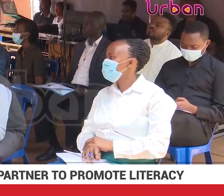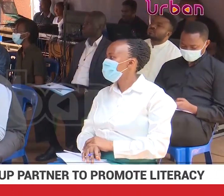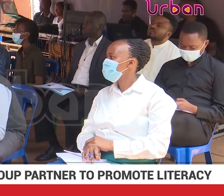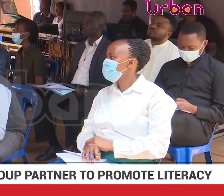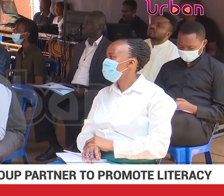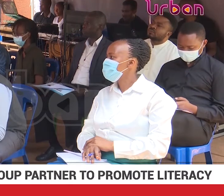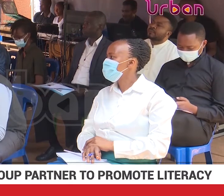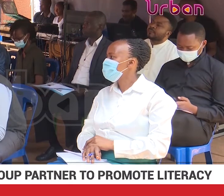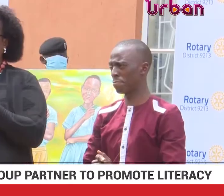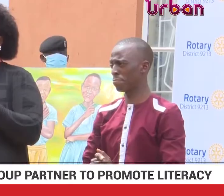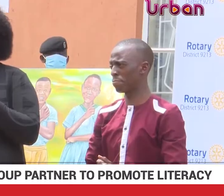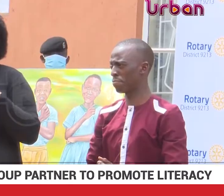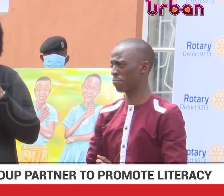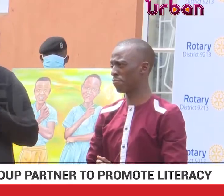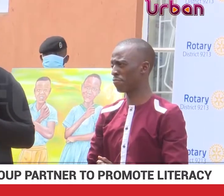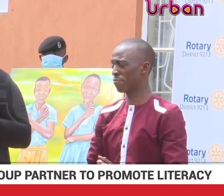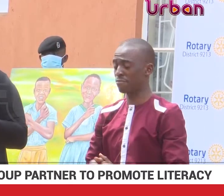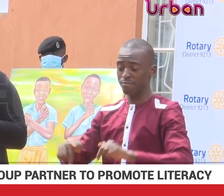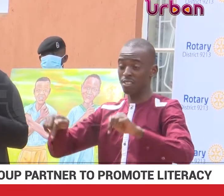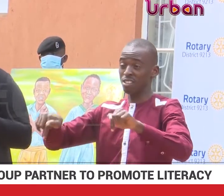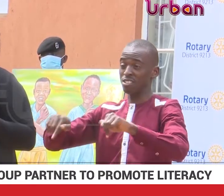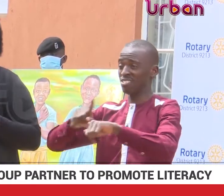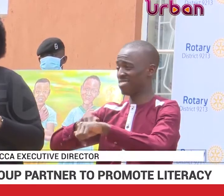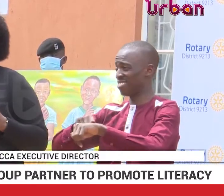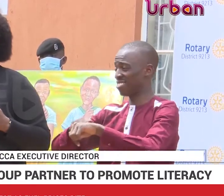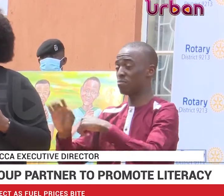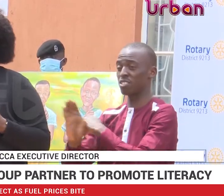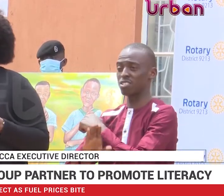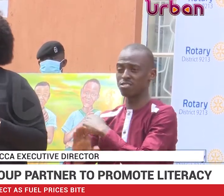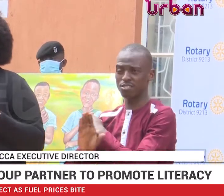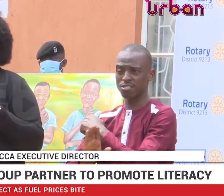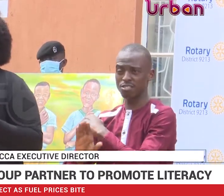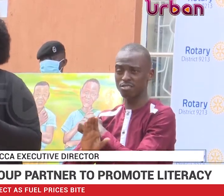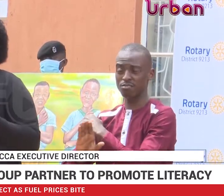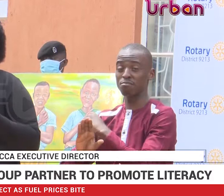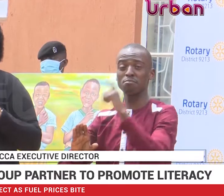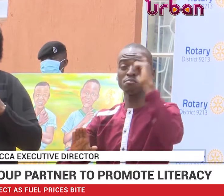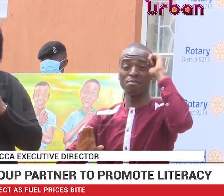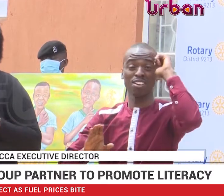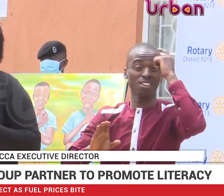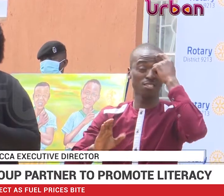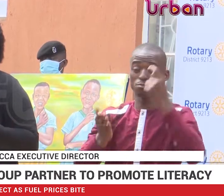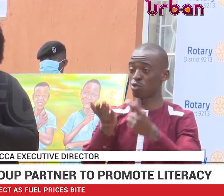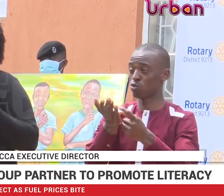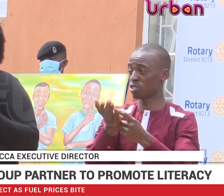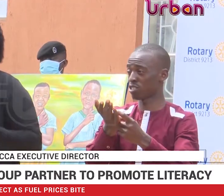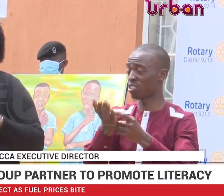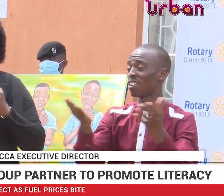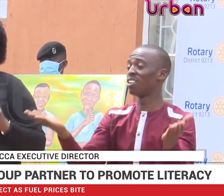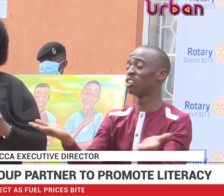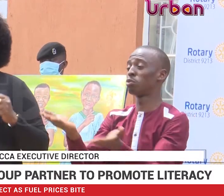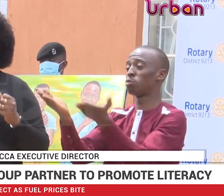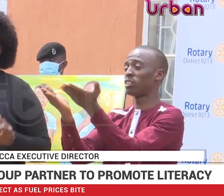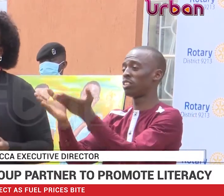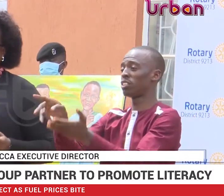in different divisions of the city. At this time in the country, the government is promoting the parish